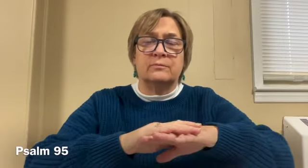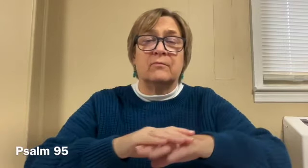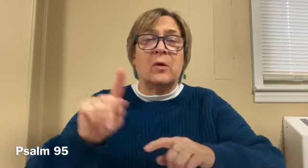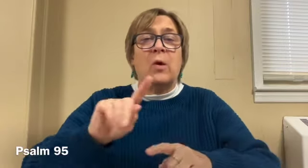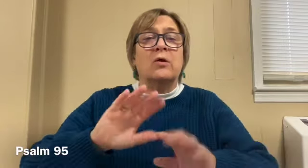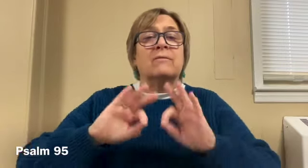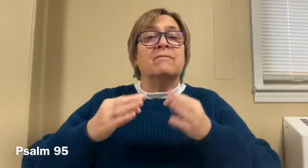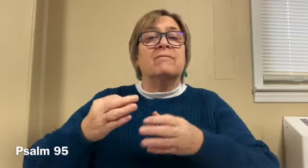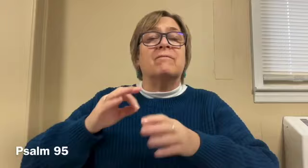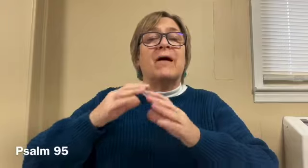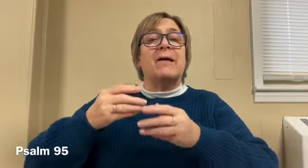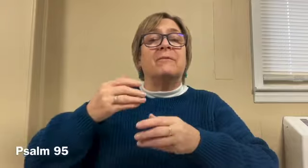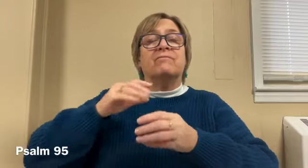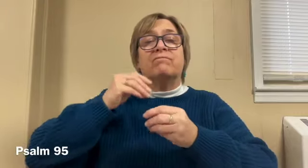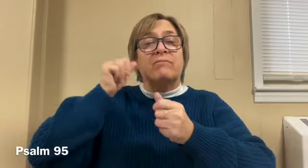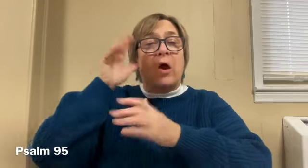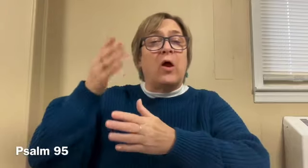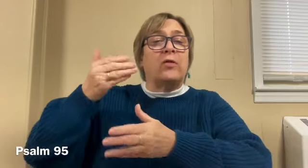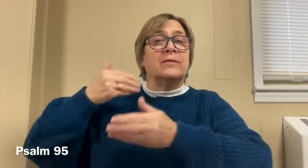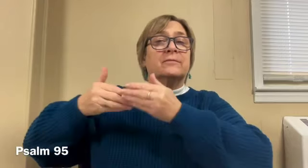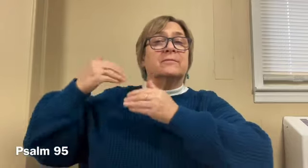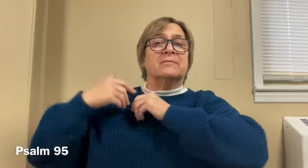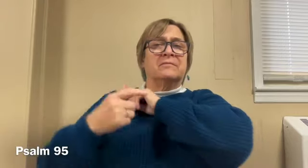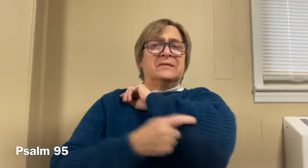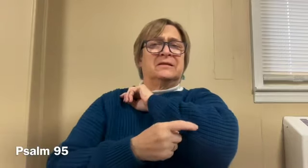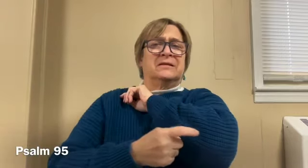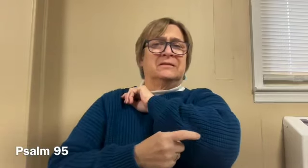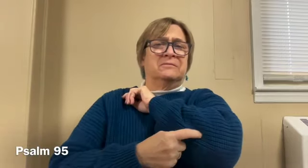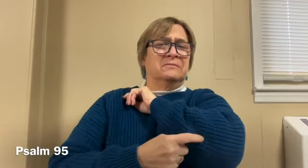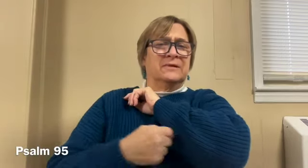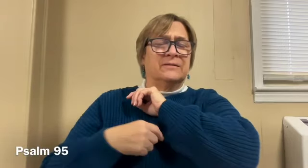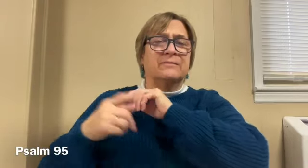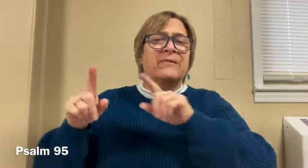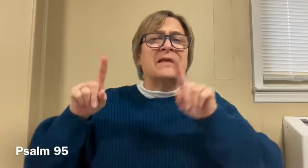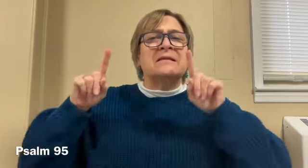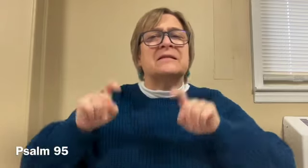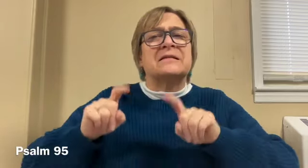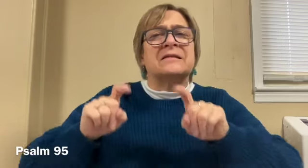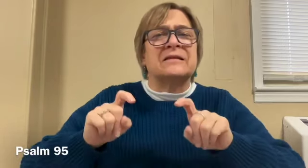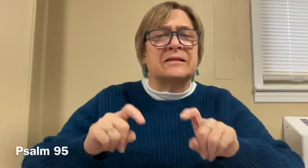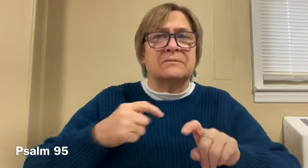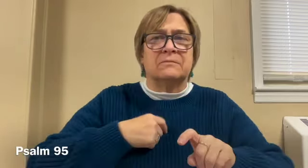tempted me they tested me though they had seen my works